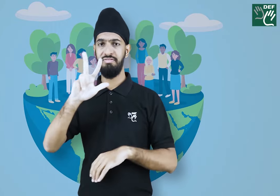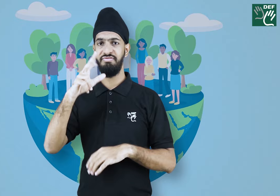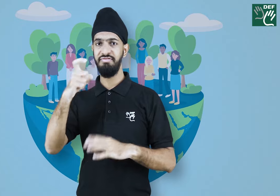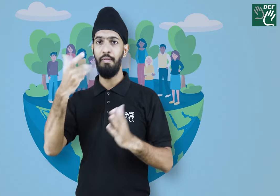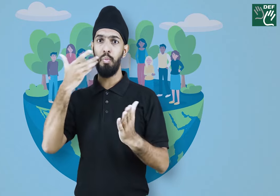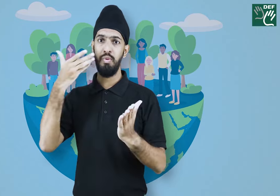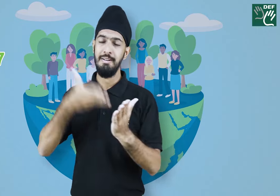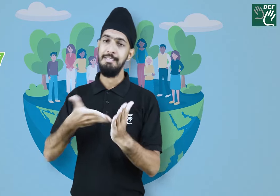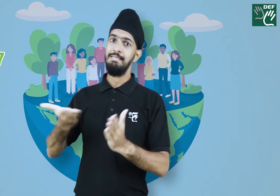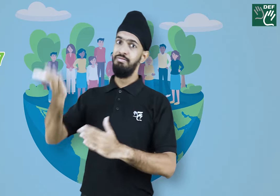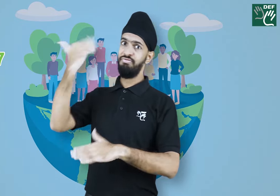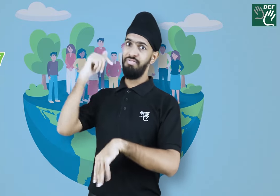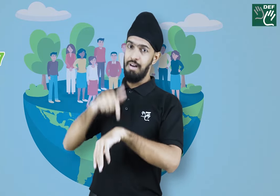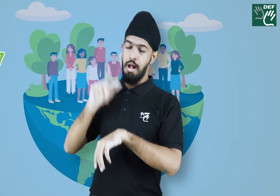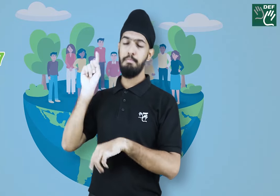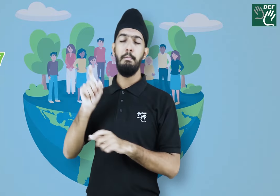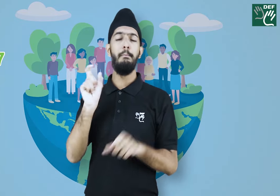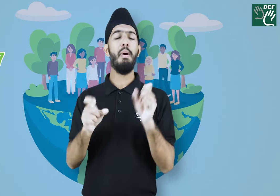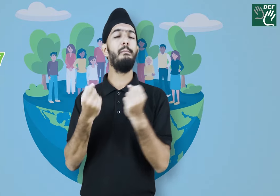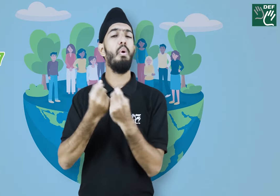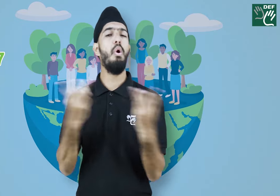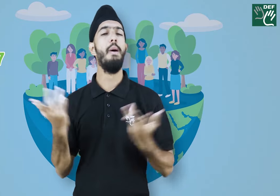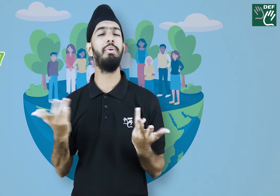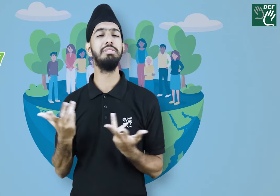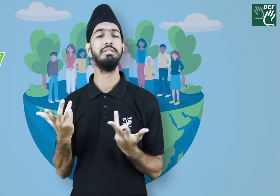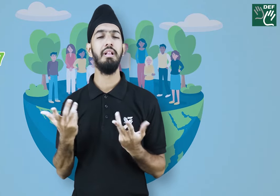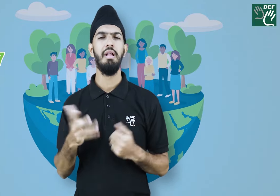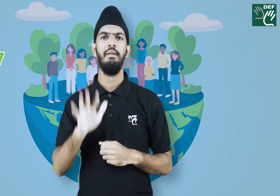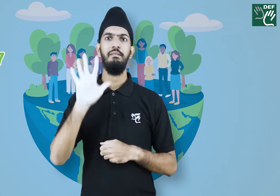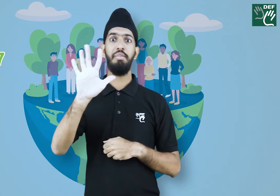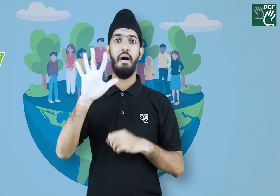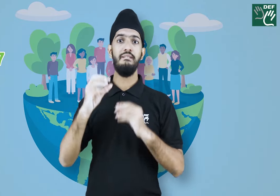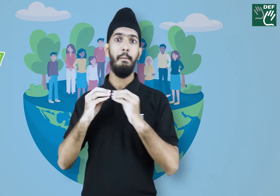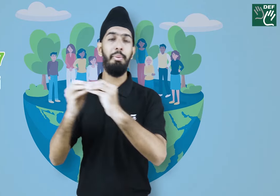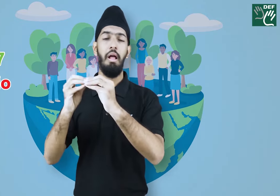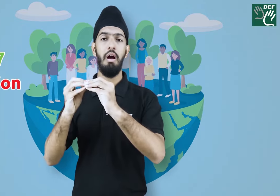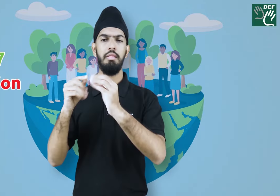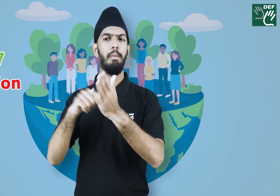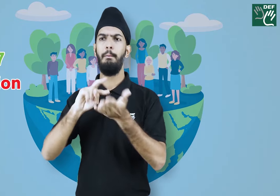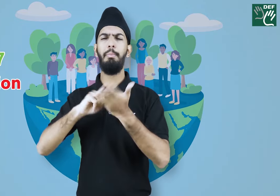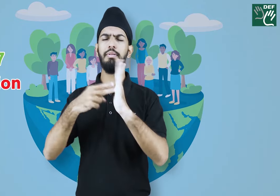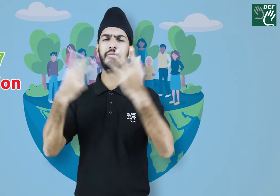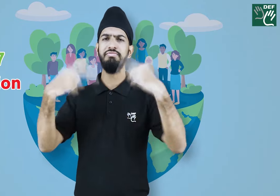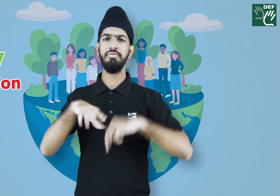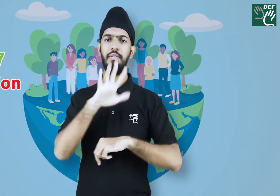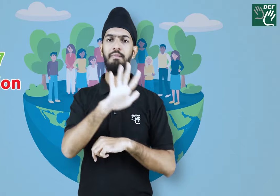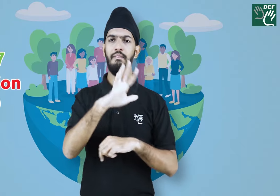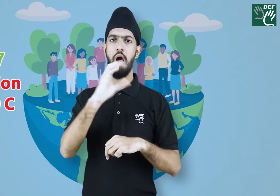The idea came from the Attention 5 Billion Day got in 1987.